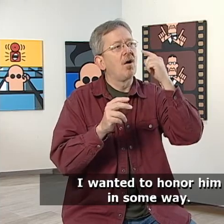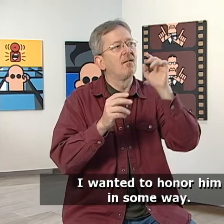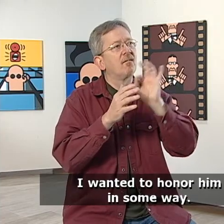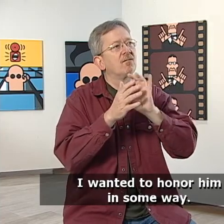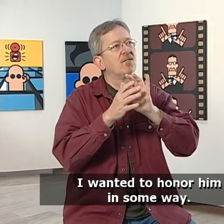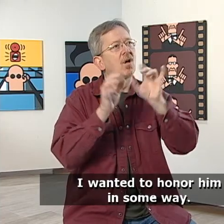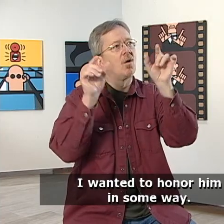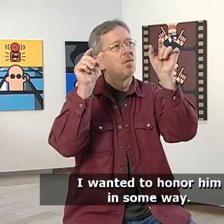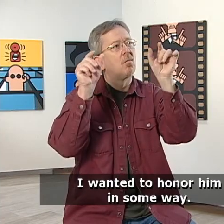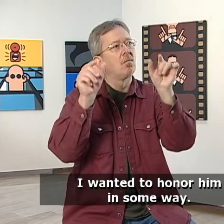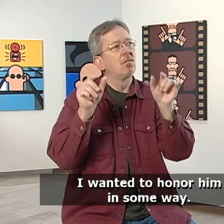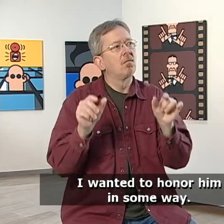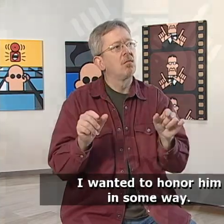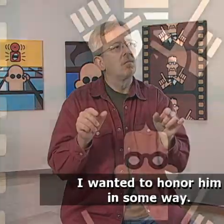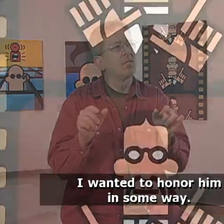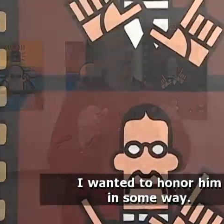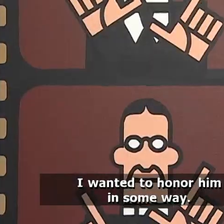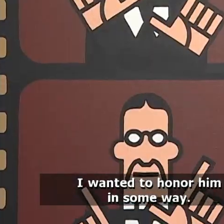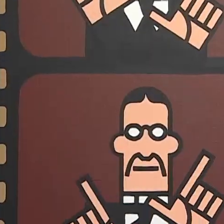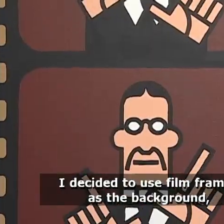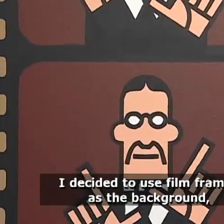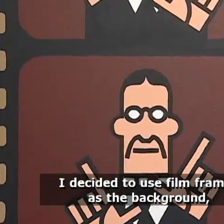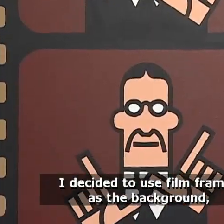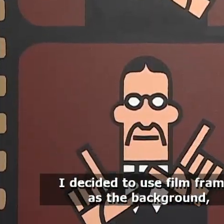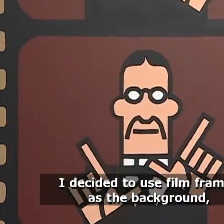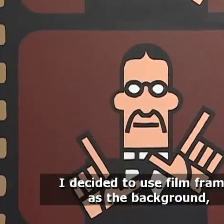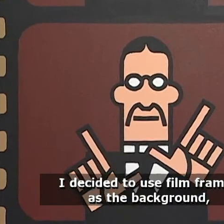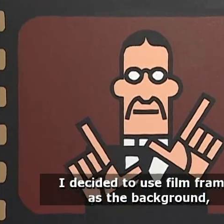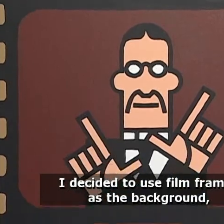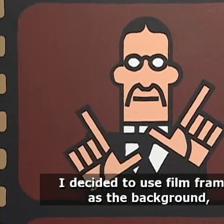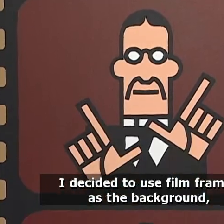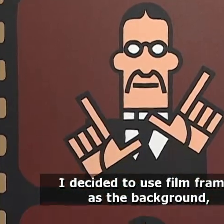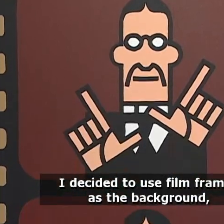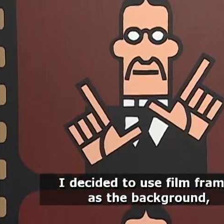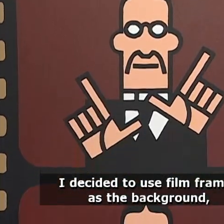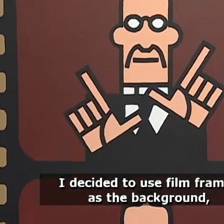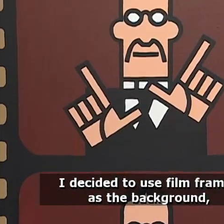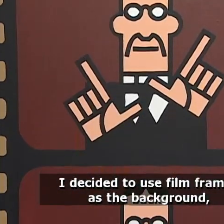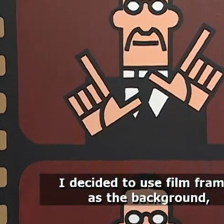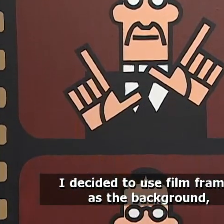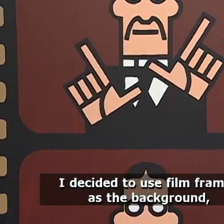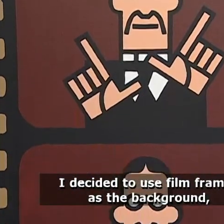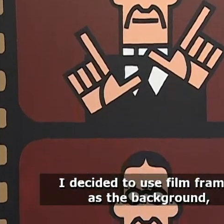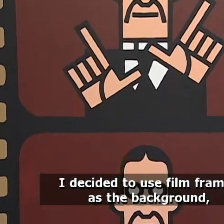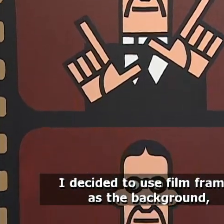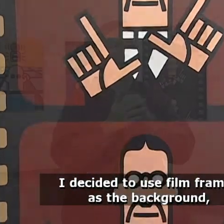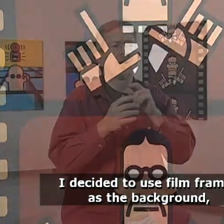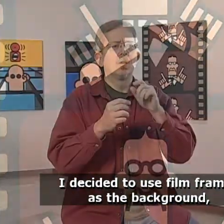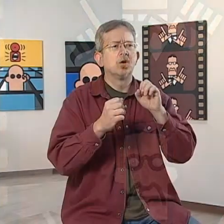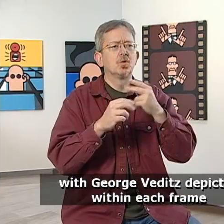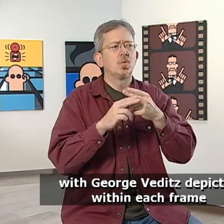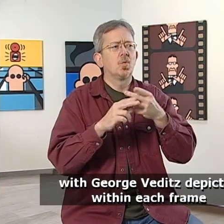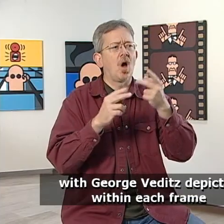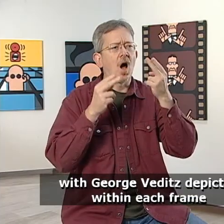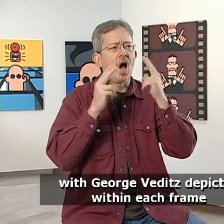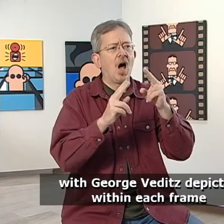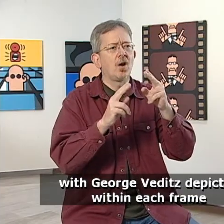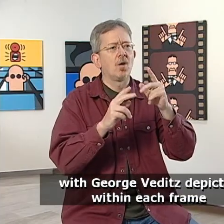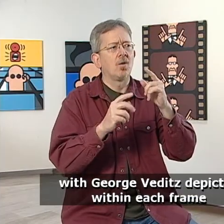I wanted to honor him in some way. I decided to use film frames as the background, with George